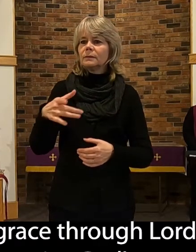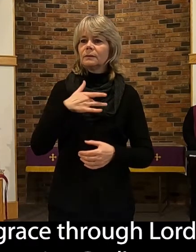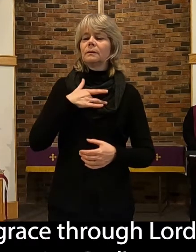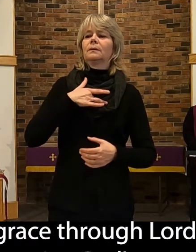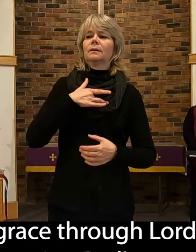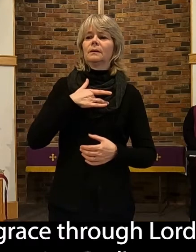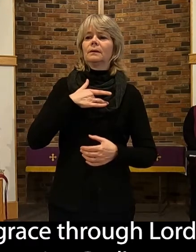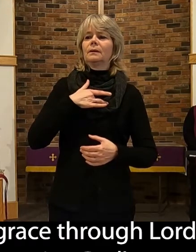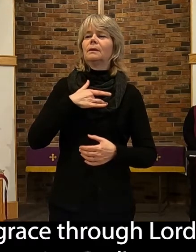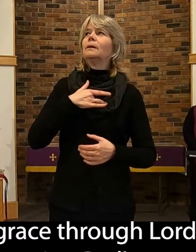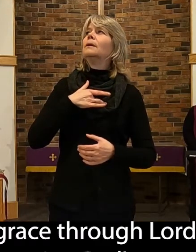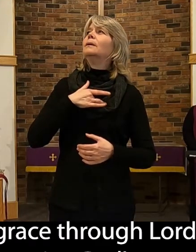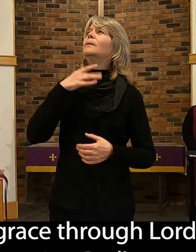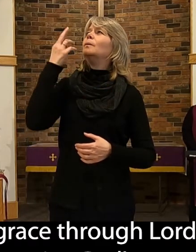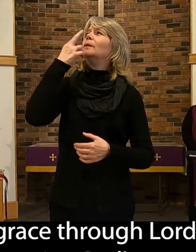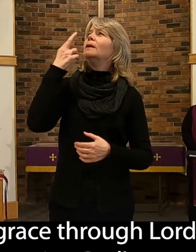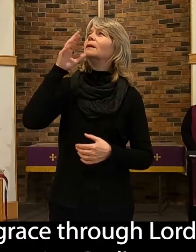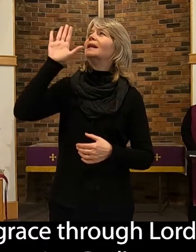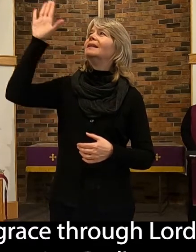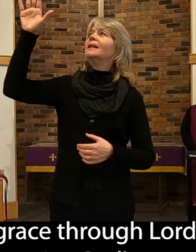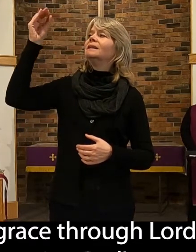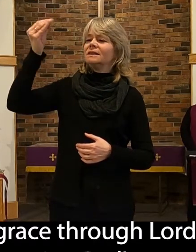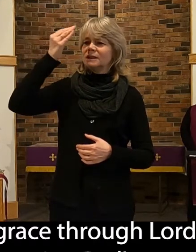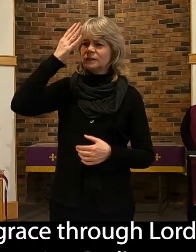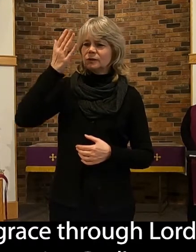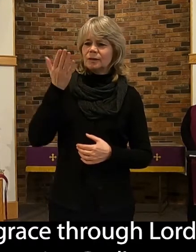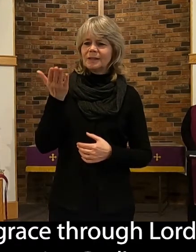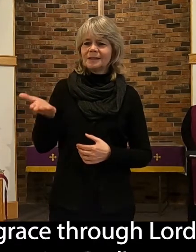Just hit you. Touched your heart.